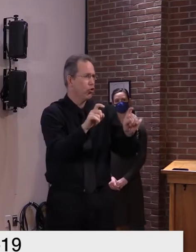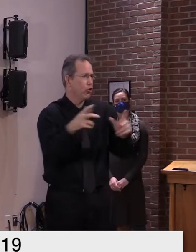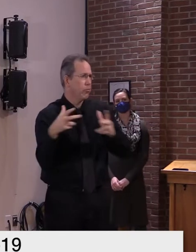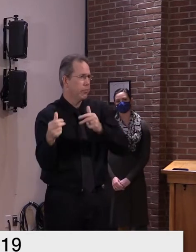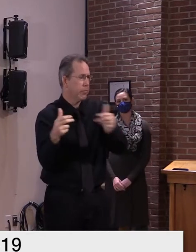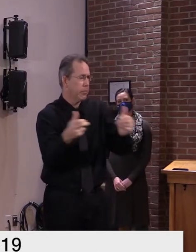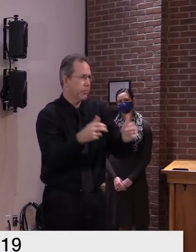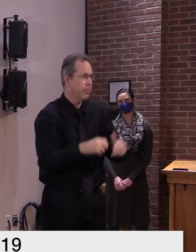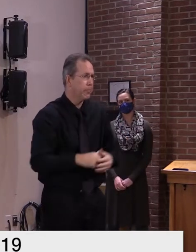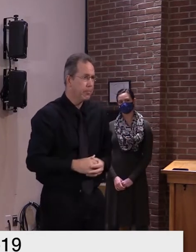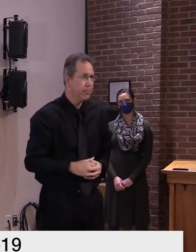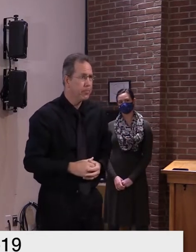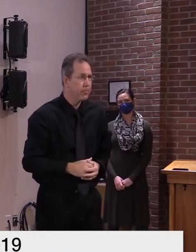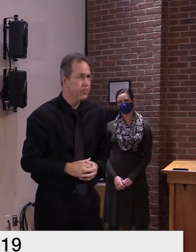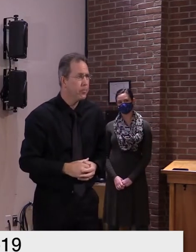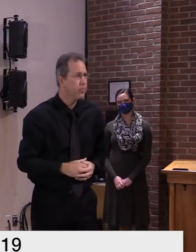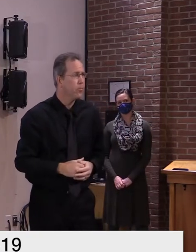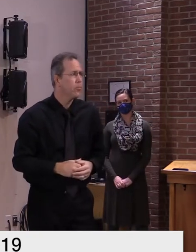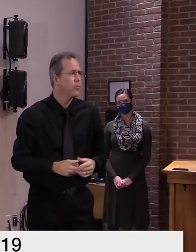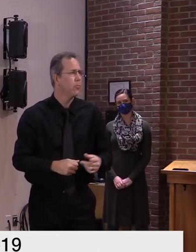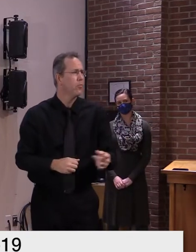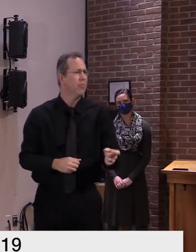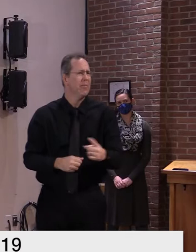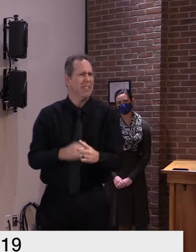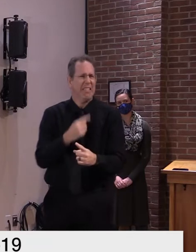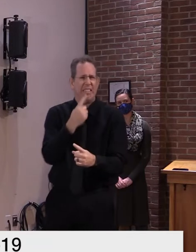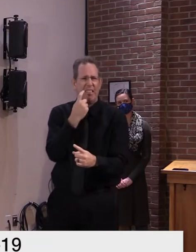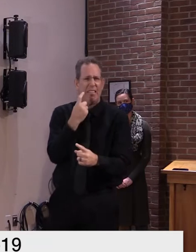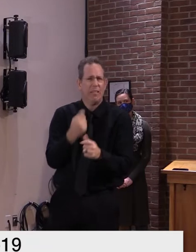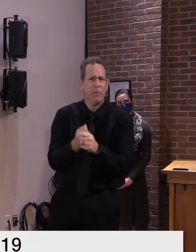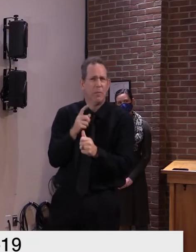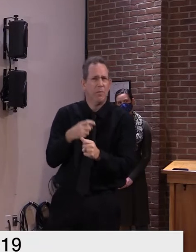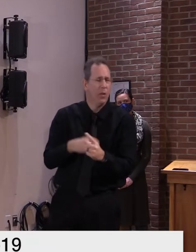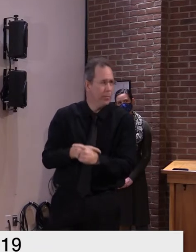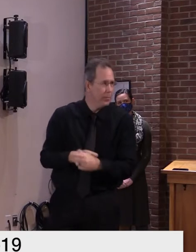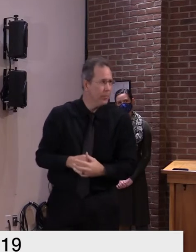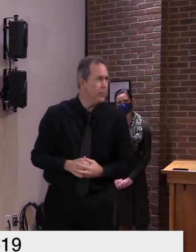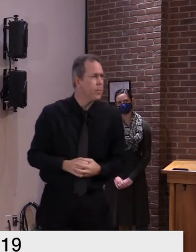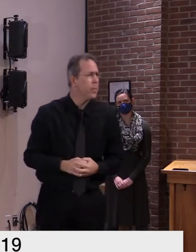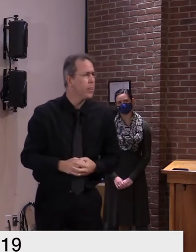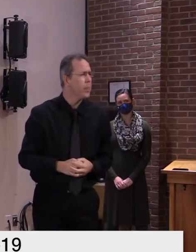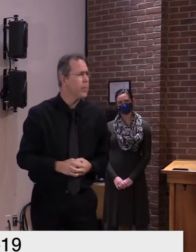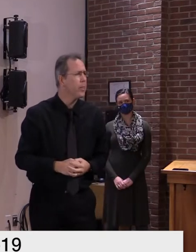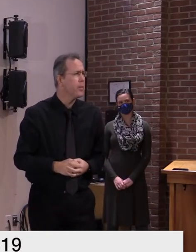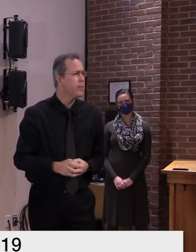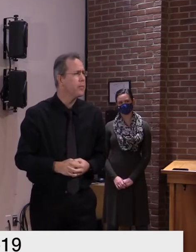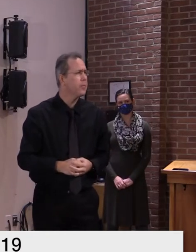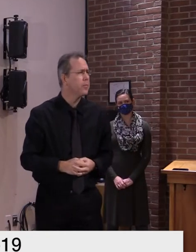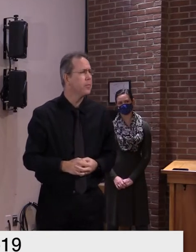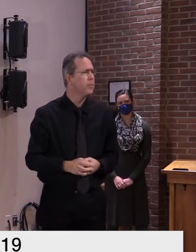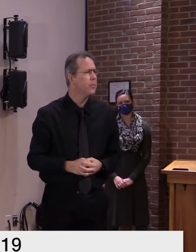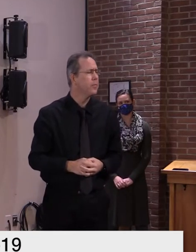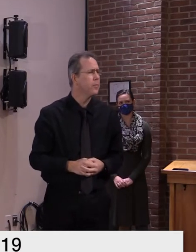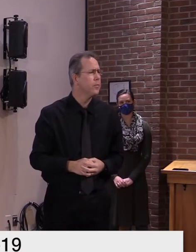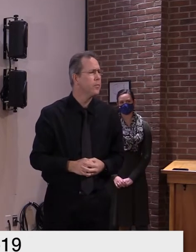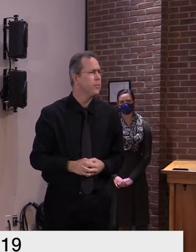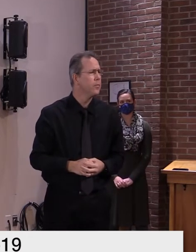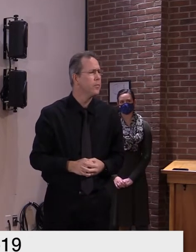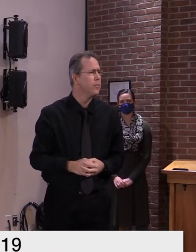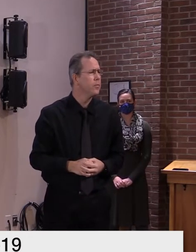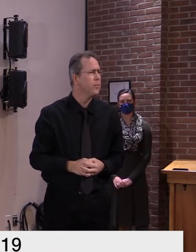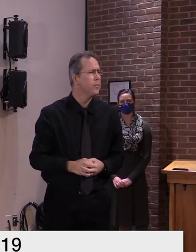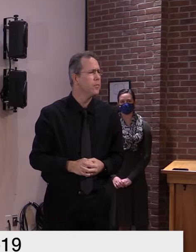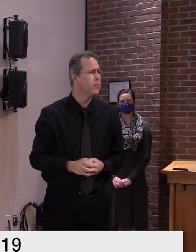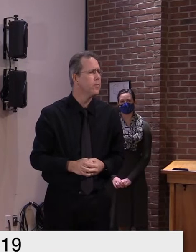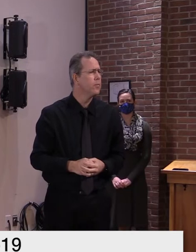follow-up question is um uh the personnel who are going to be involved in giving those shots is that going to be contracted or is it health